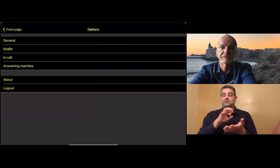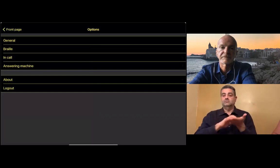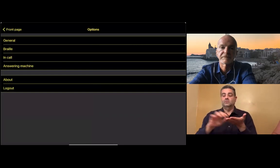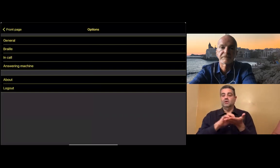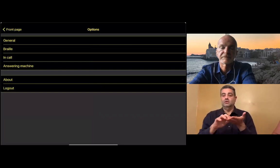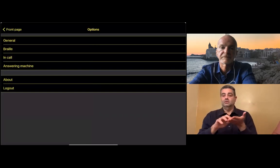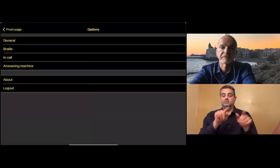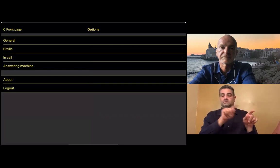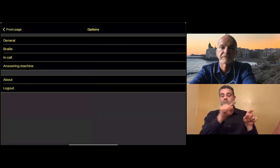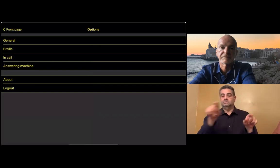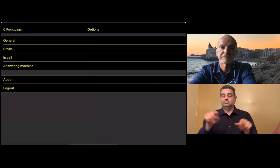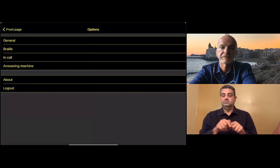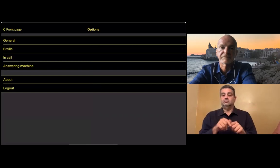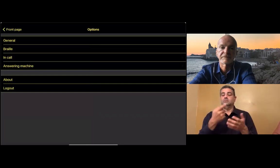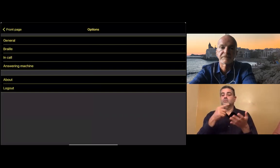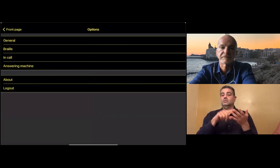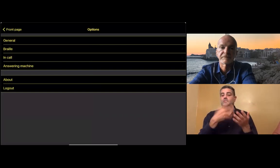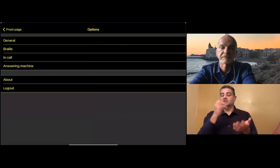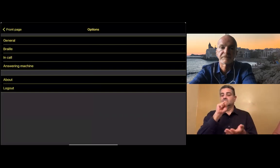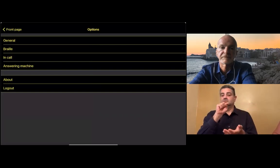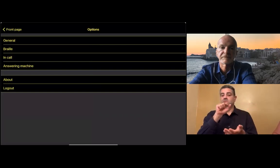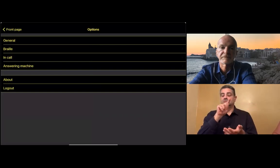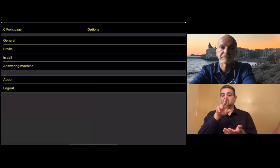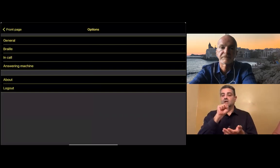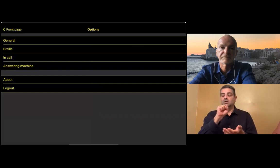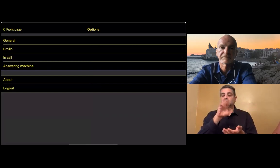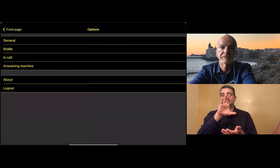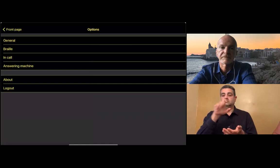Because there are different sizes of braille display cells.